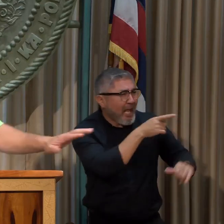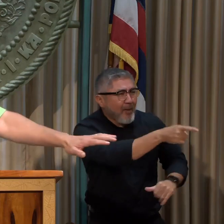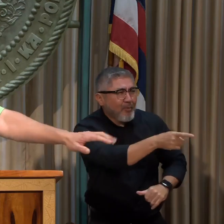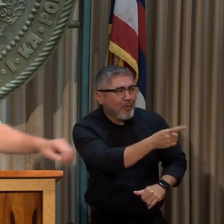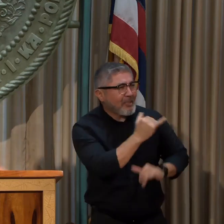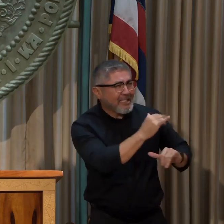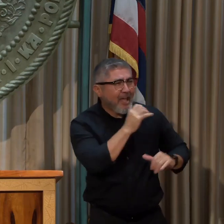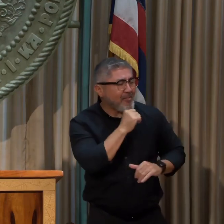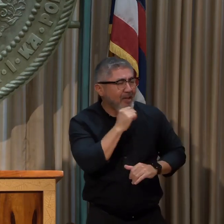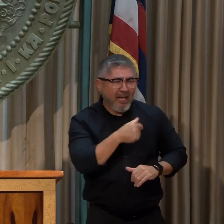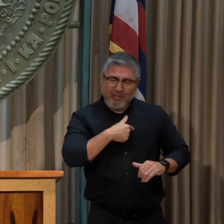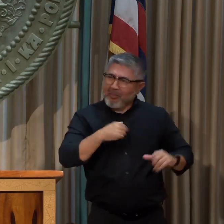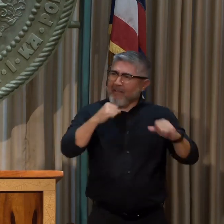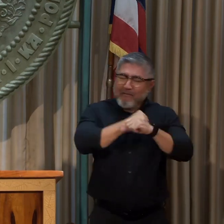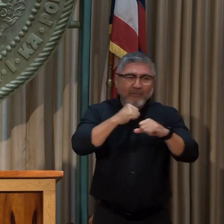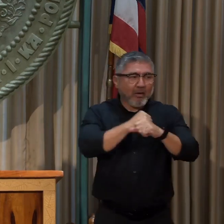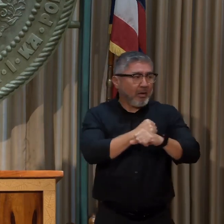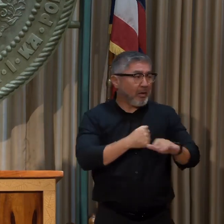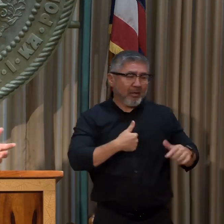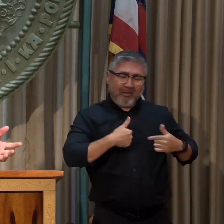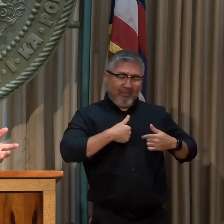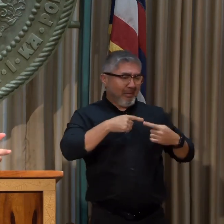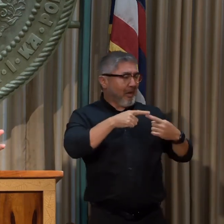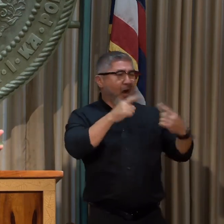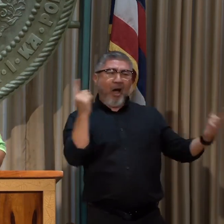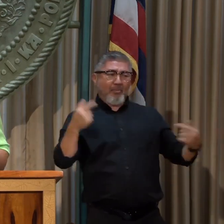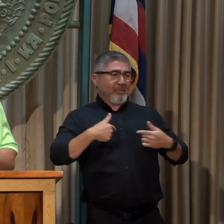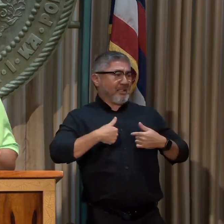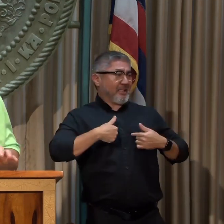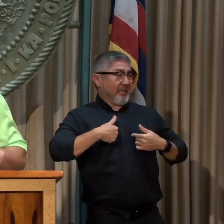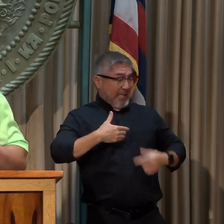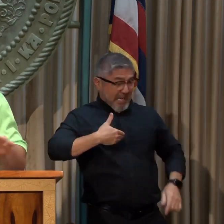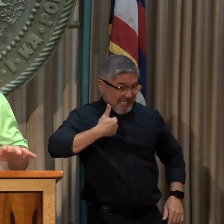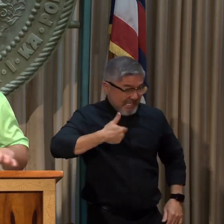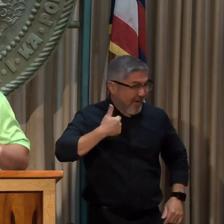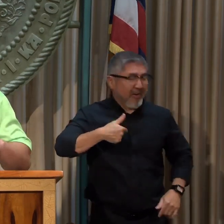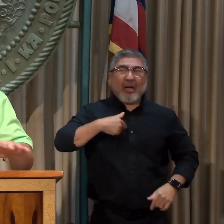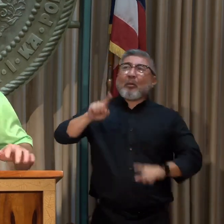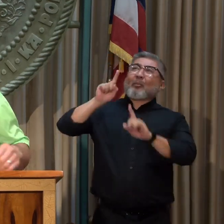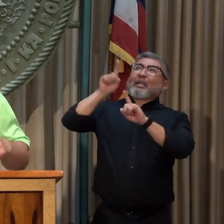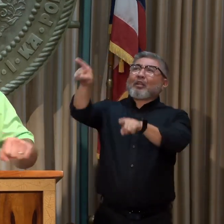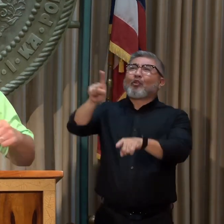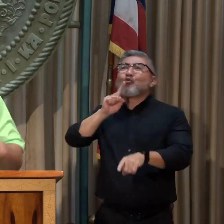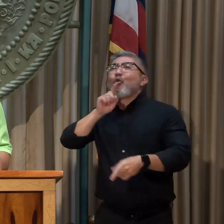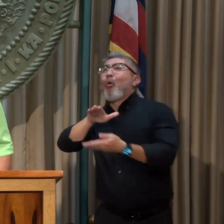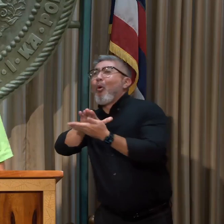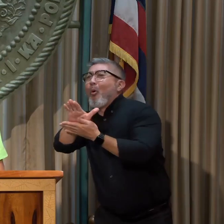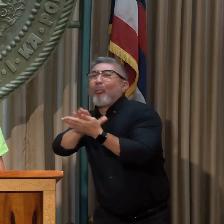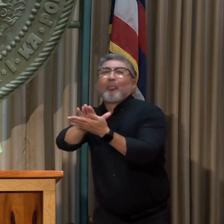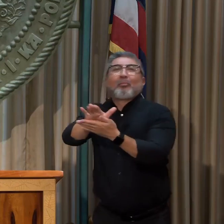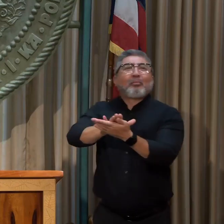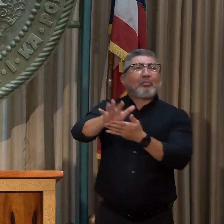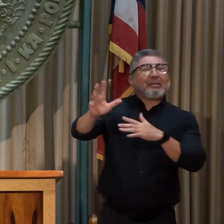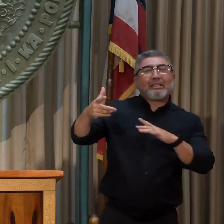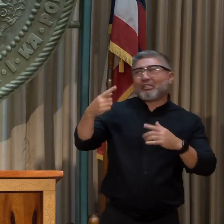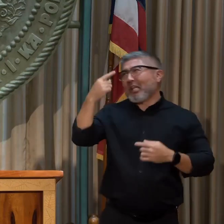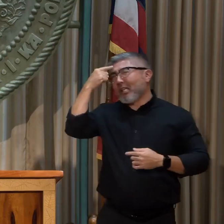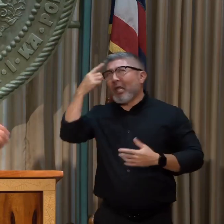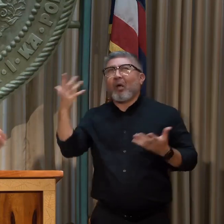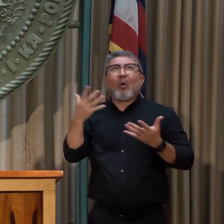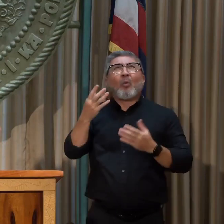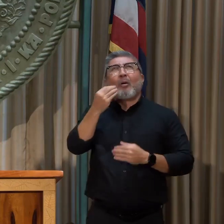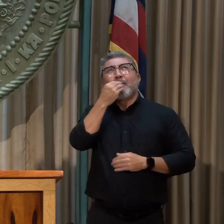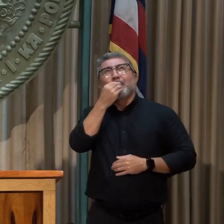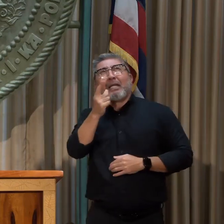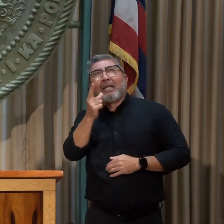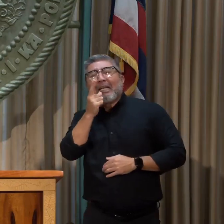At this age, I was hanging out at the beach trying to figure out what I was going eat. I mean, that was my coordination with the community. For them to